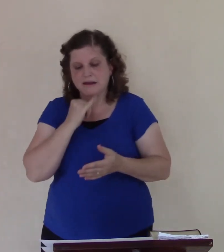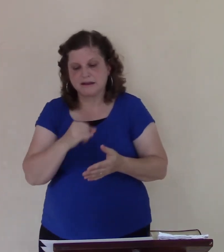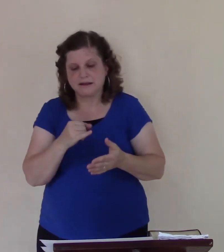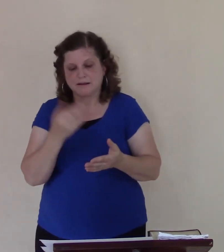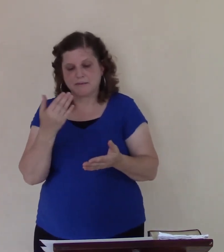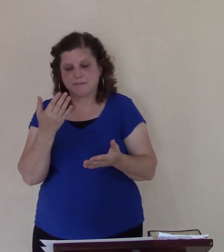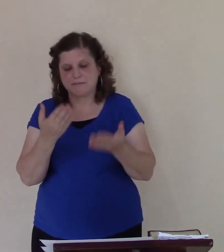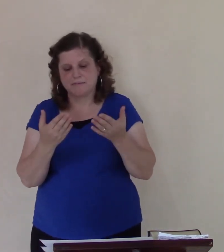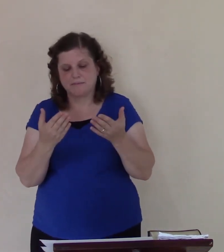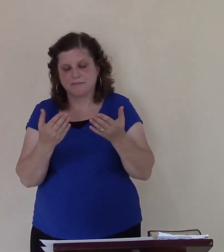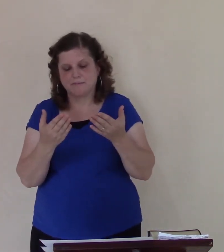is glad of him